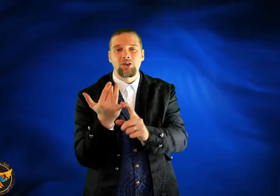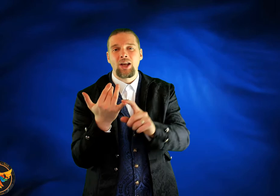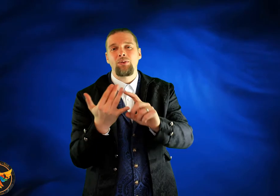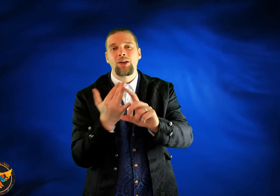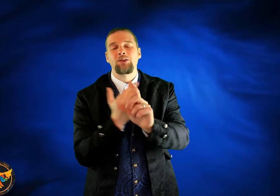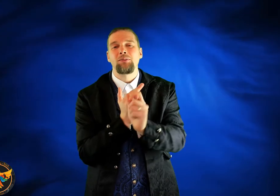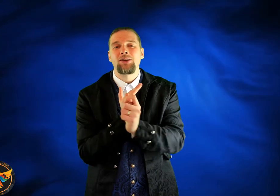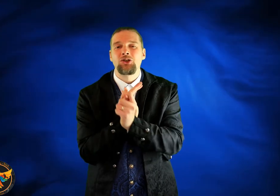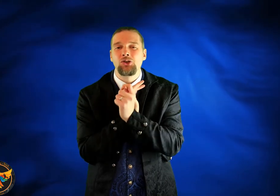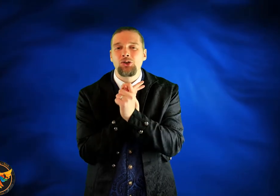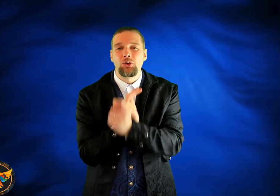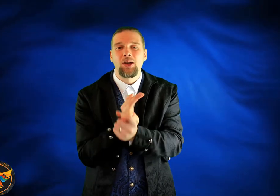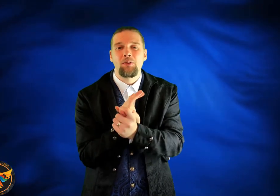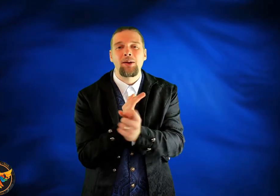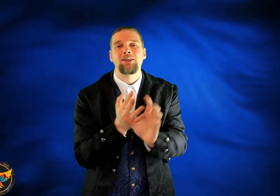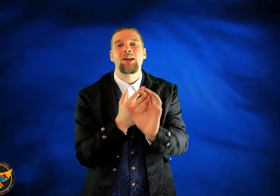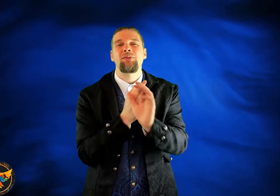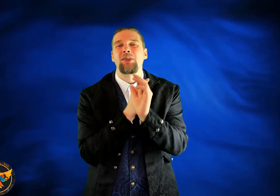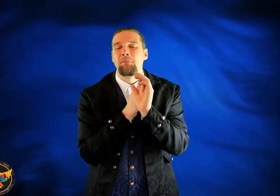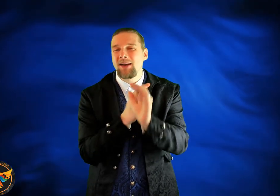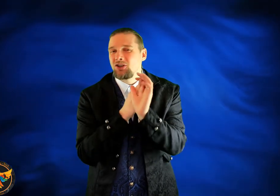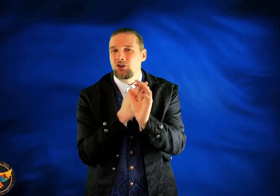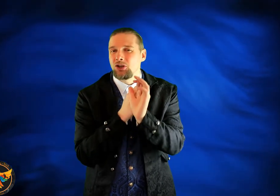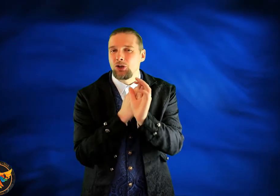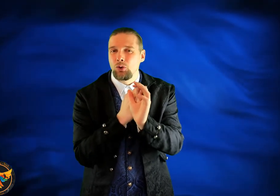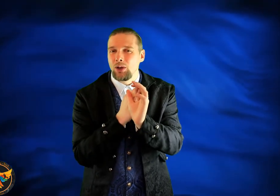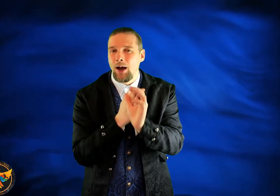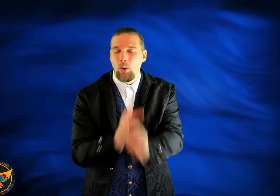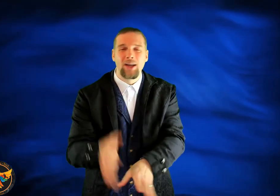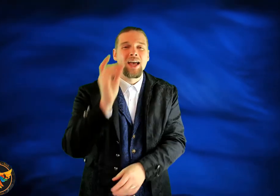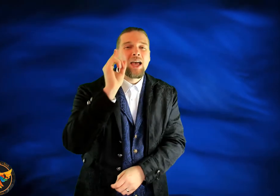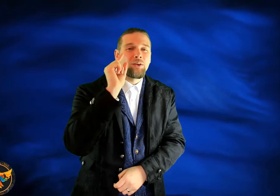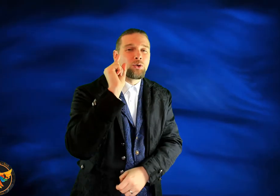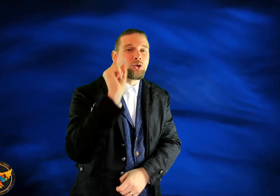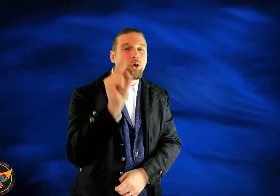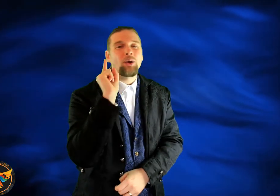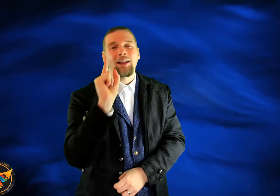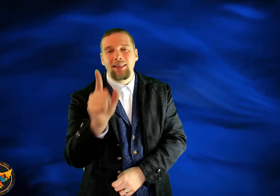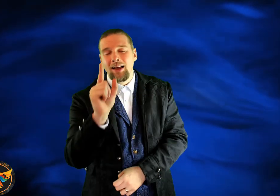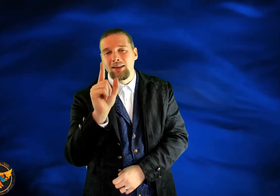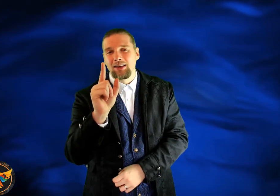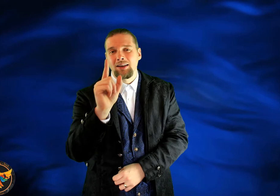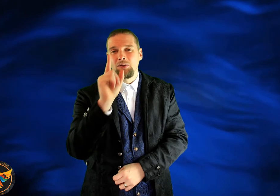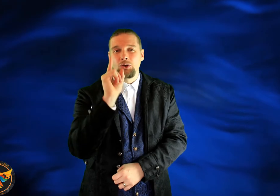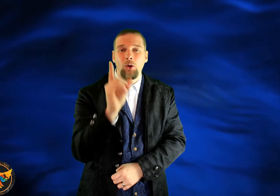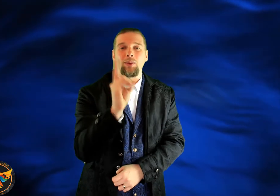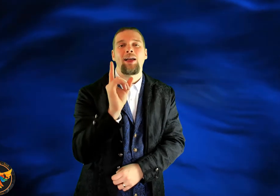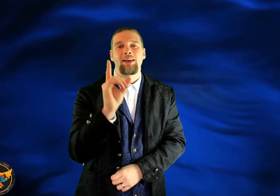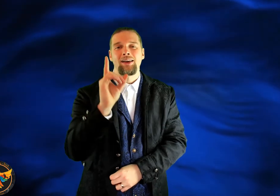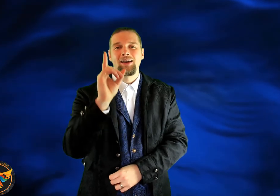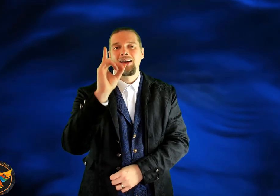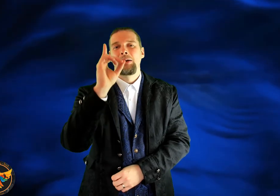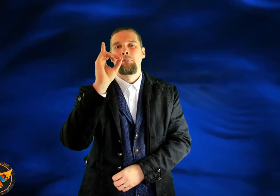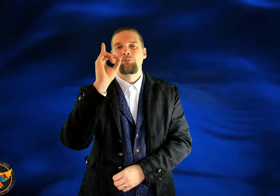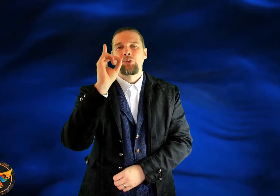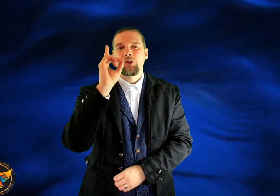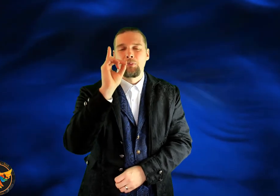yourself, down to the messages that you hear about yourself and the messages that you allow in. If you don't like, if you don't like the